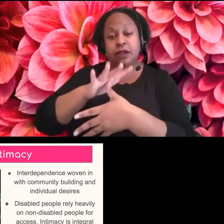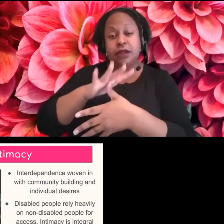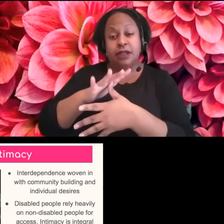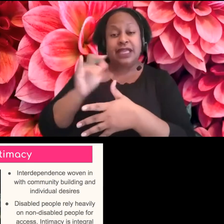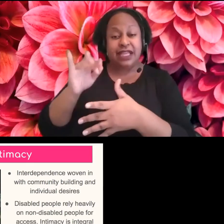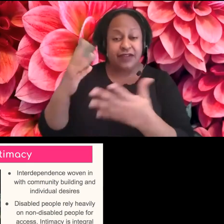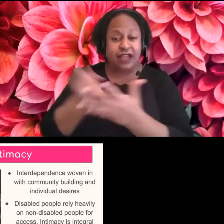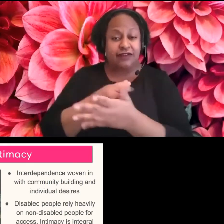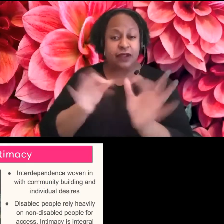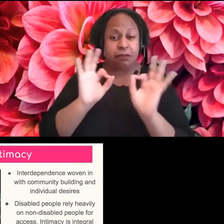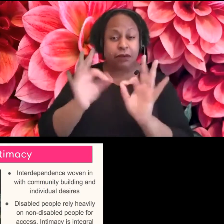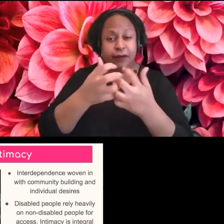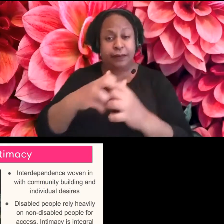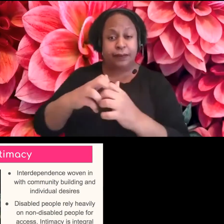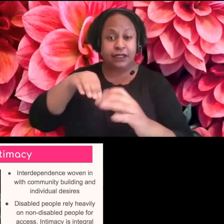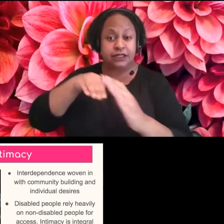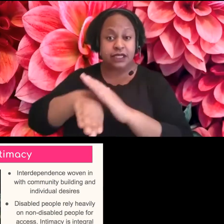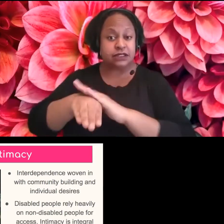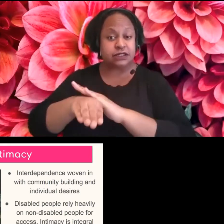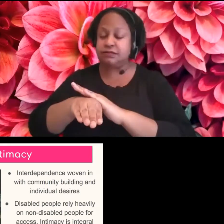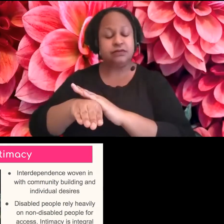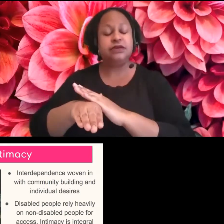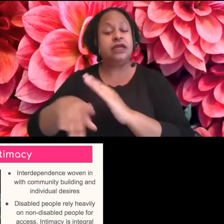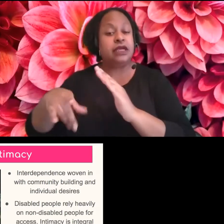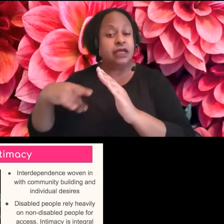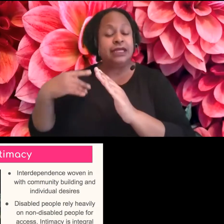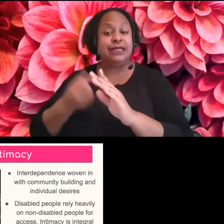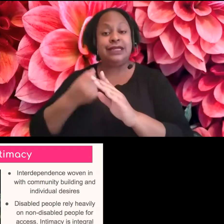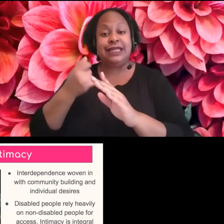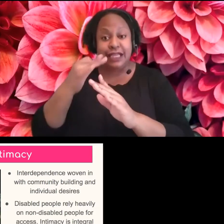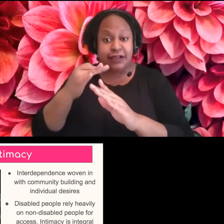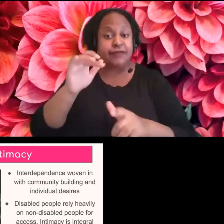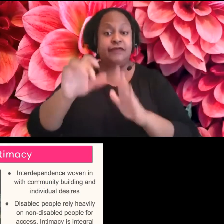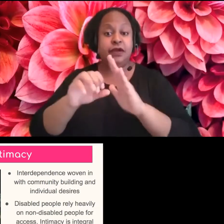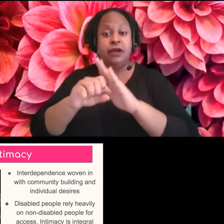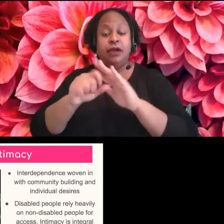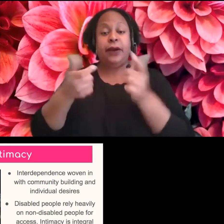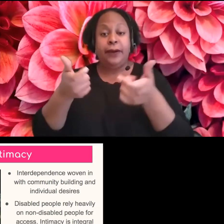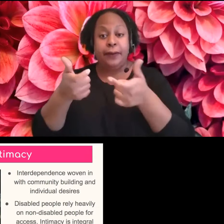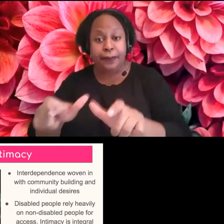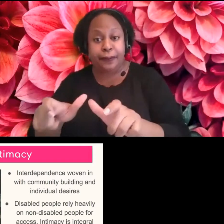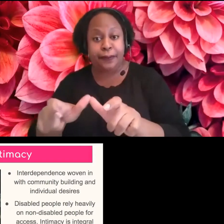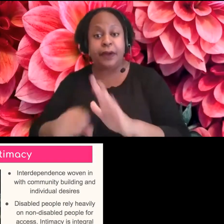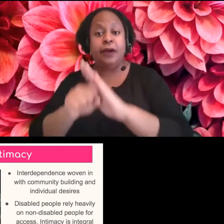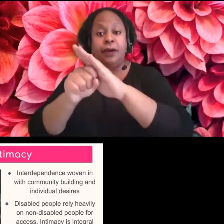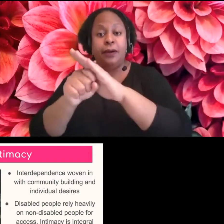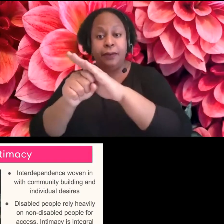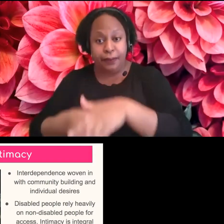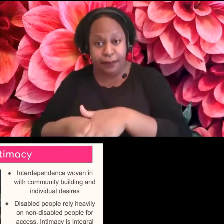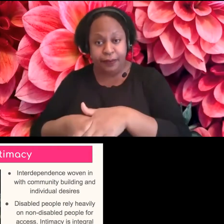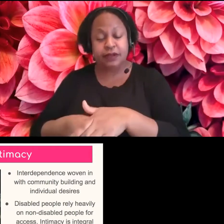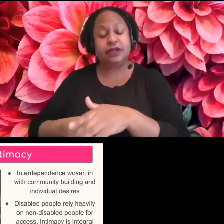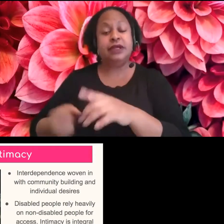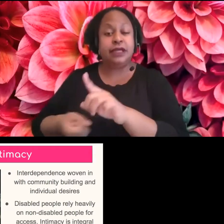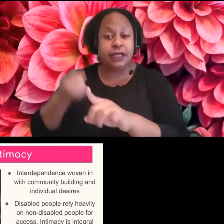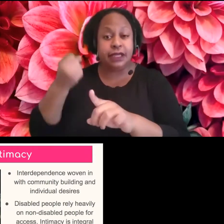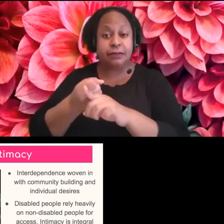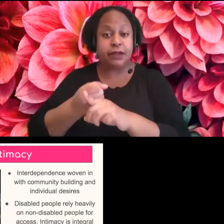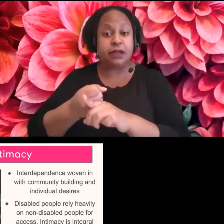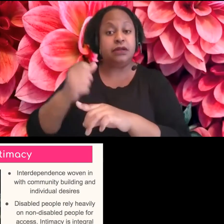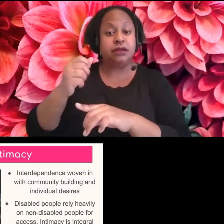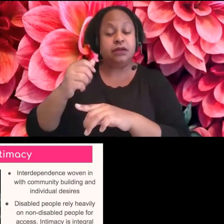accessible, but rather what the impact of inaccessibility and ableism is on disabled people and our lives.